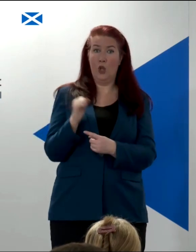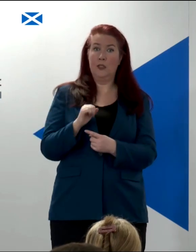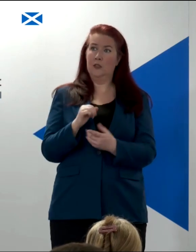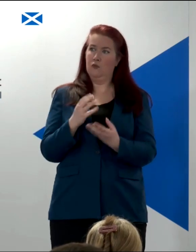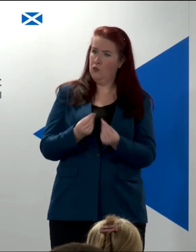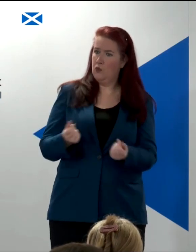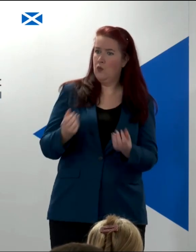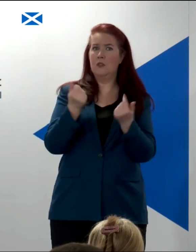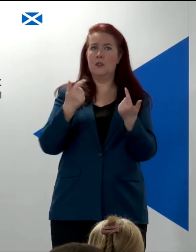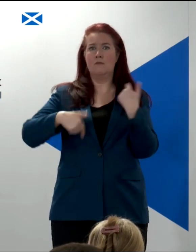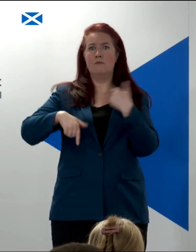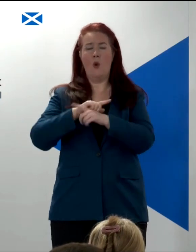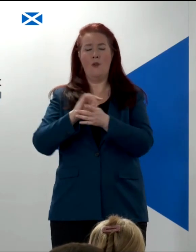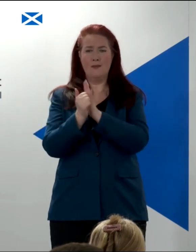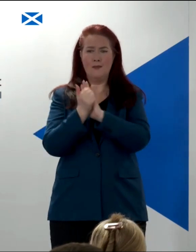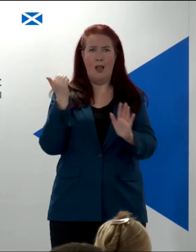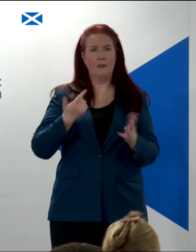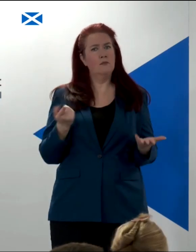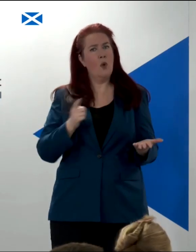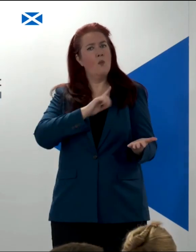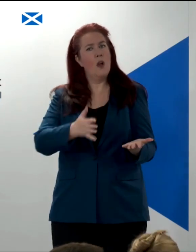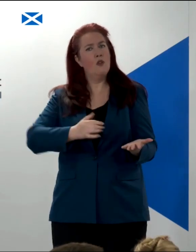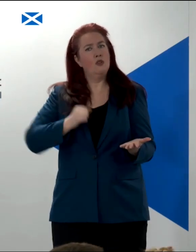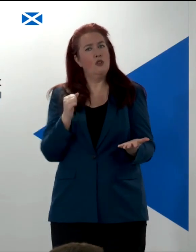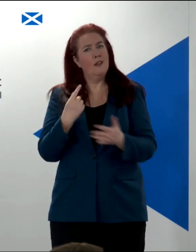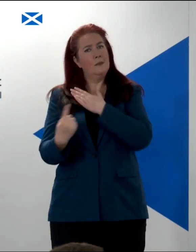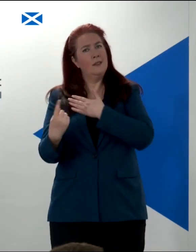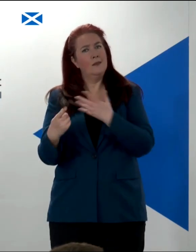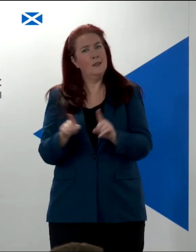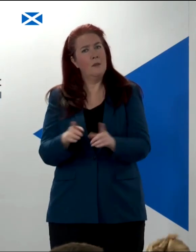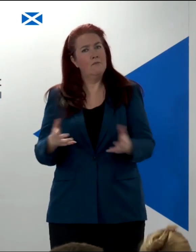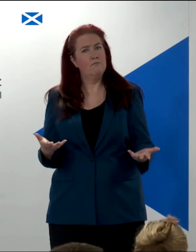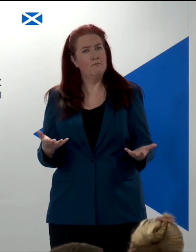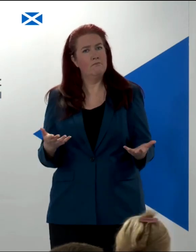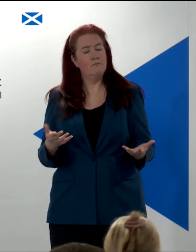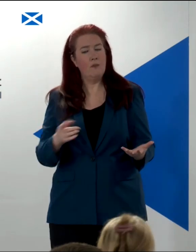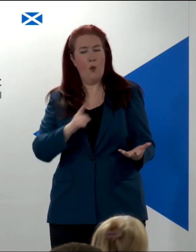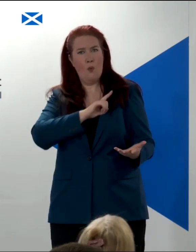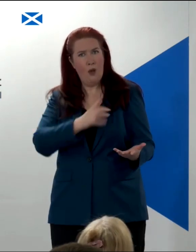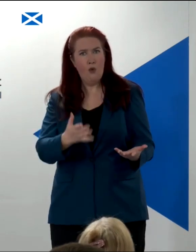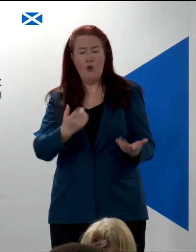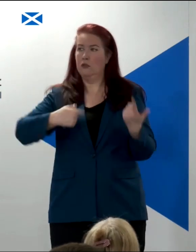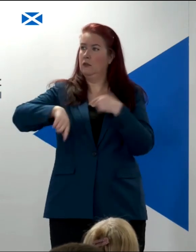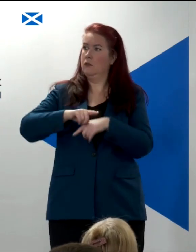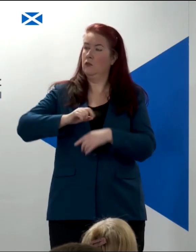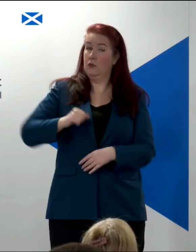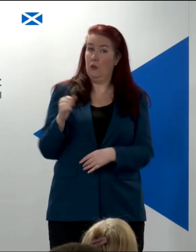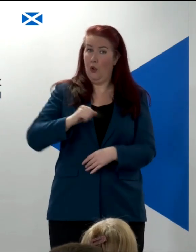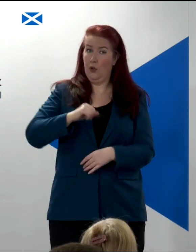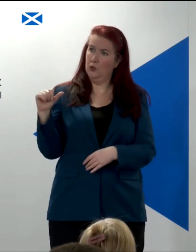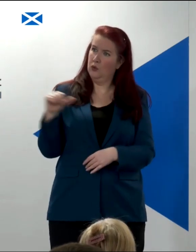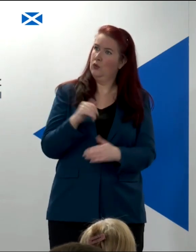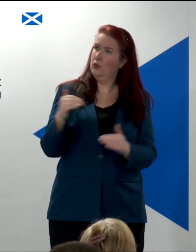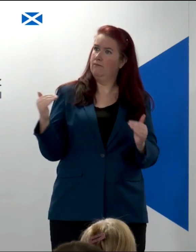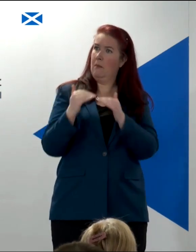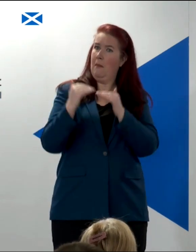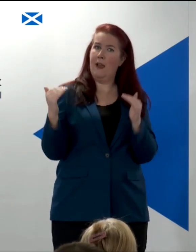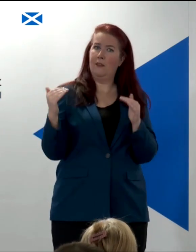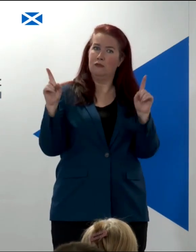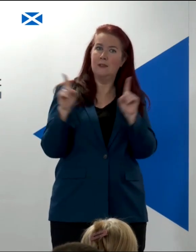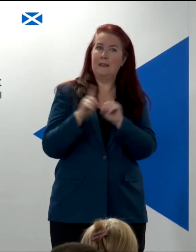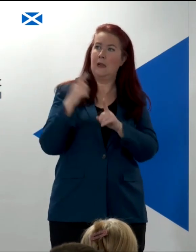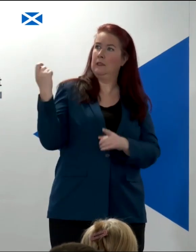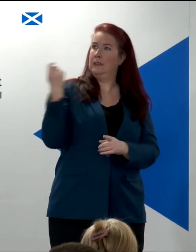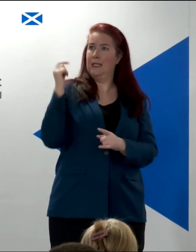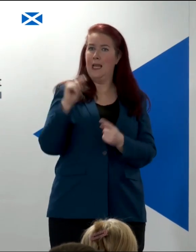as a nation, then why not Scotland? Why should we not be able to match the success of